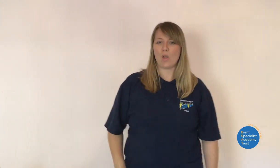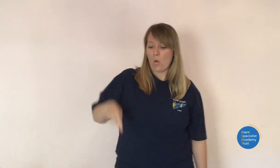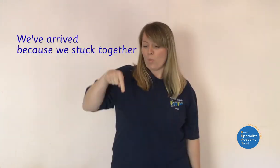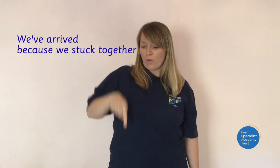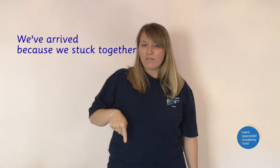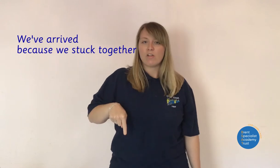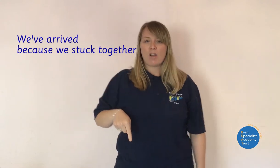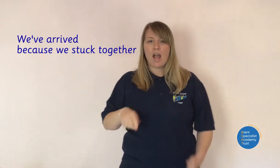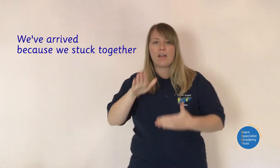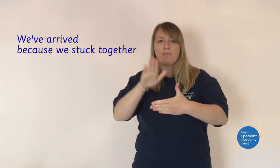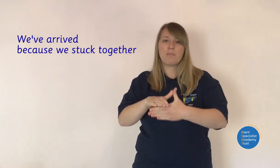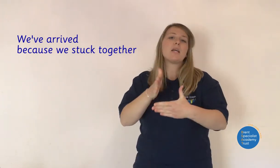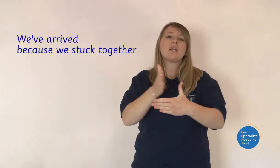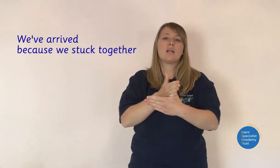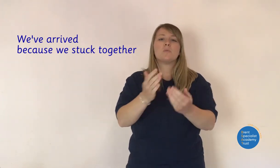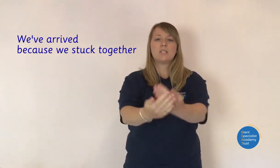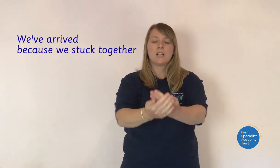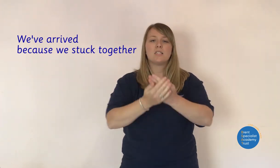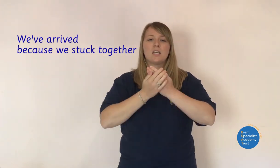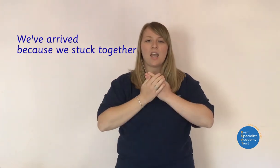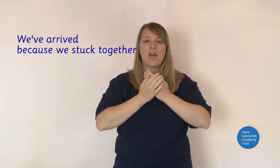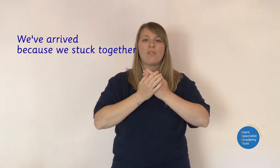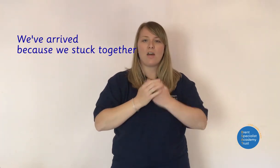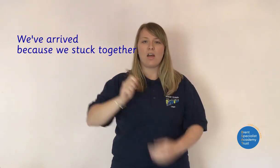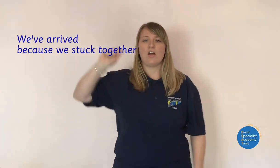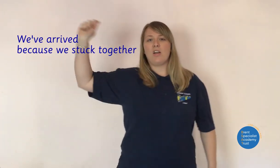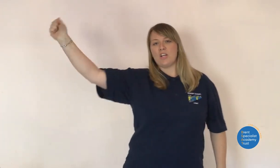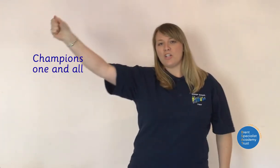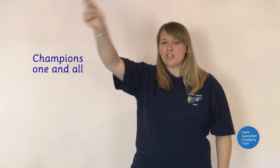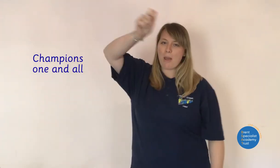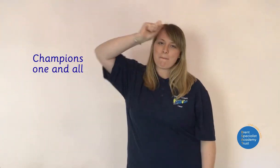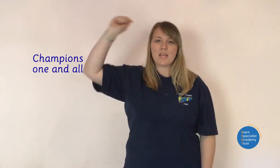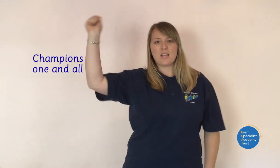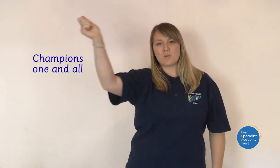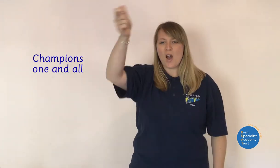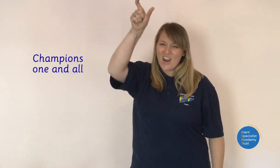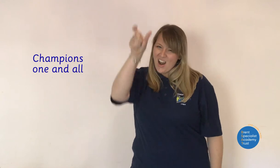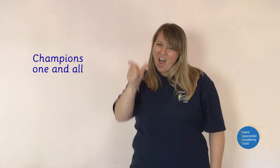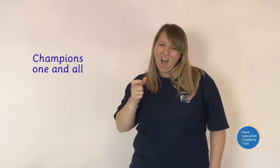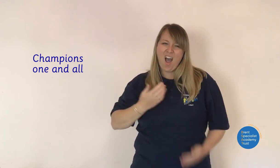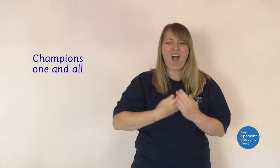We've arrived because we're stuck together Champions want it all